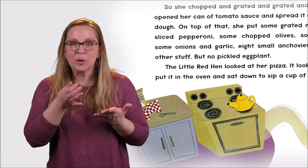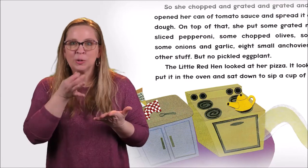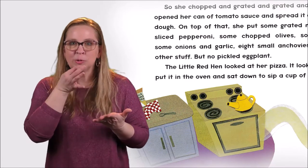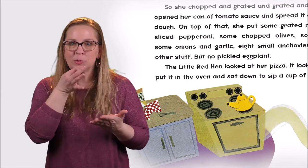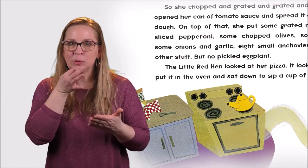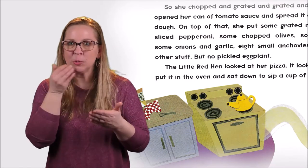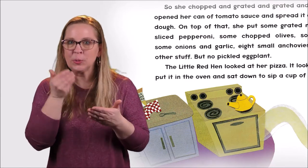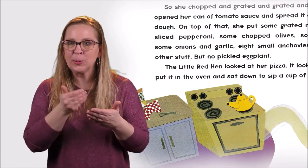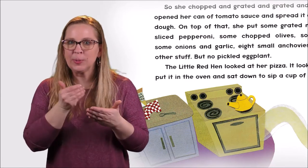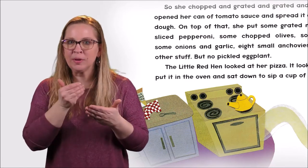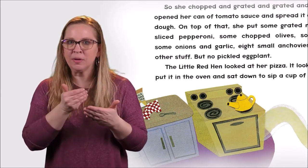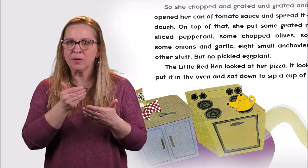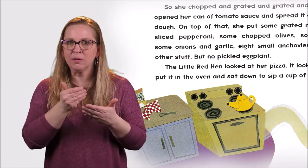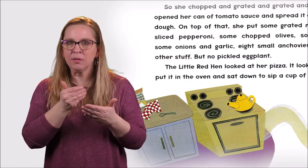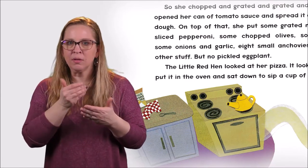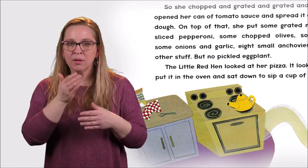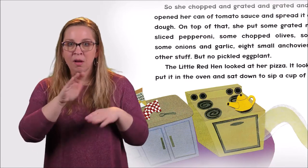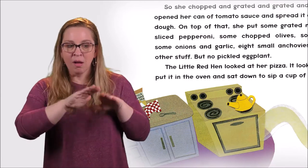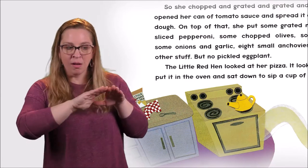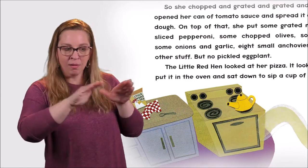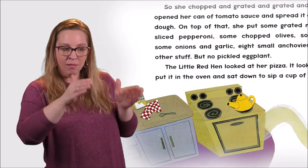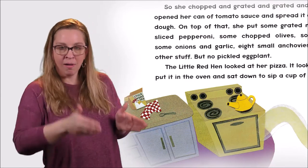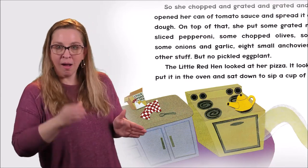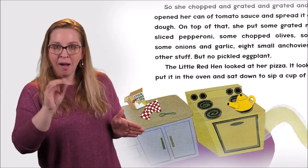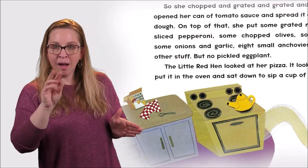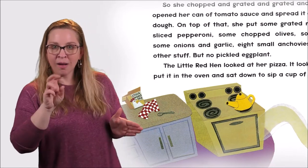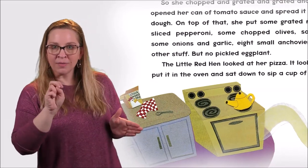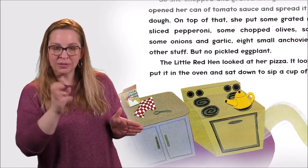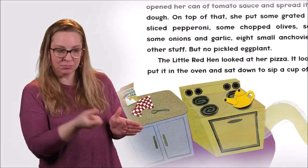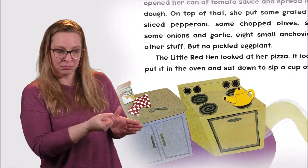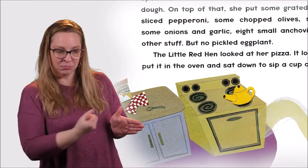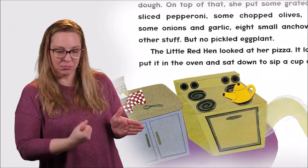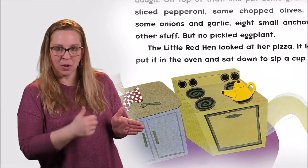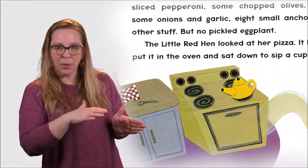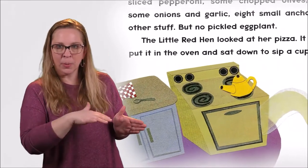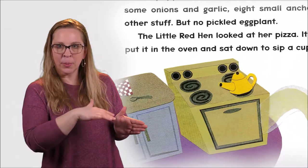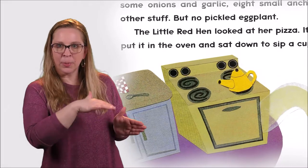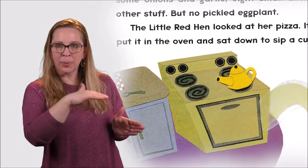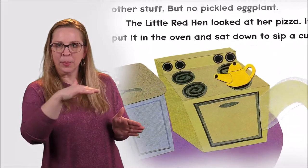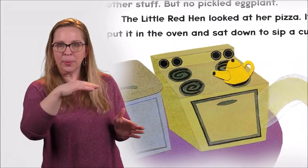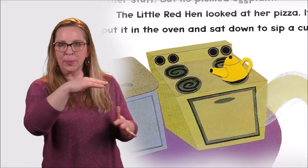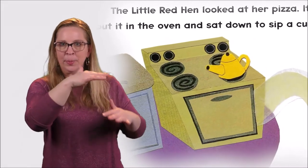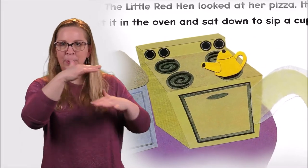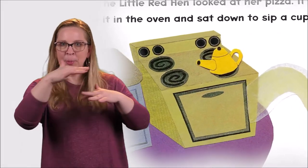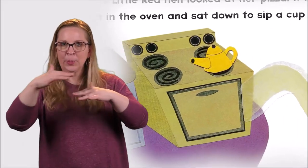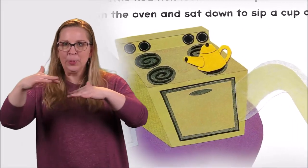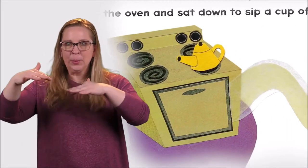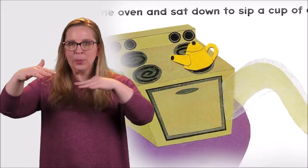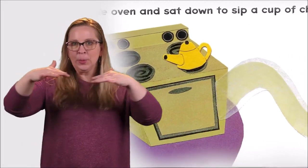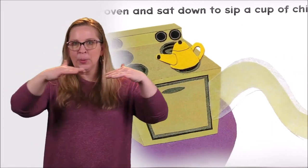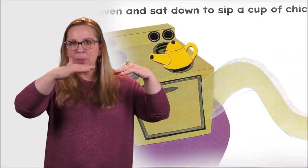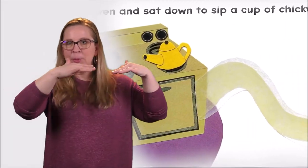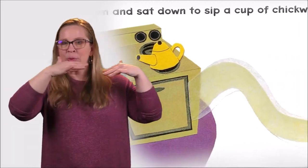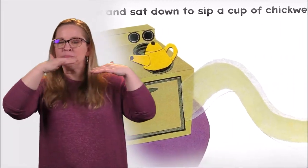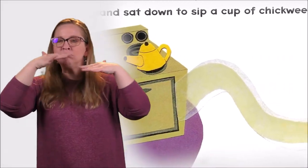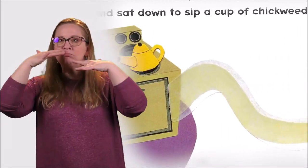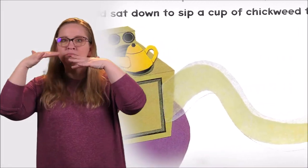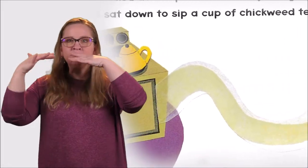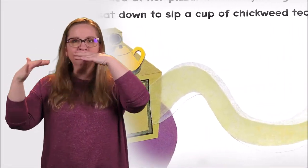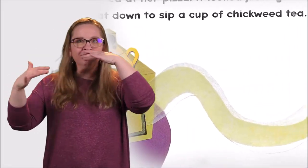Pretty soon, a delicious smell drifted from the oven. It filled the room and floated